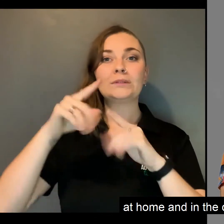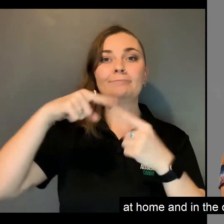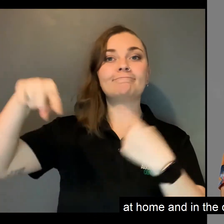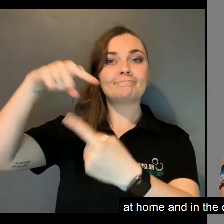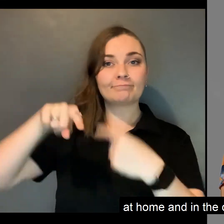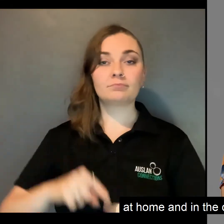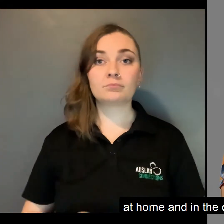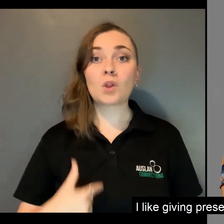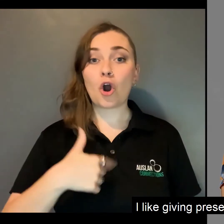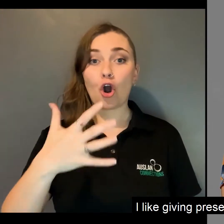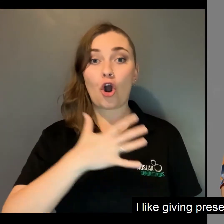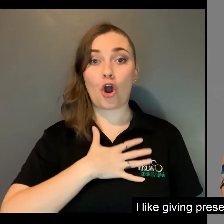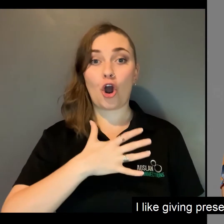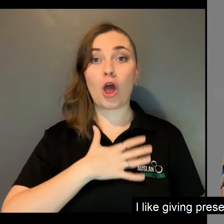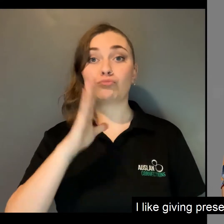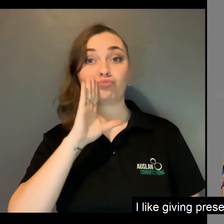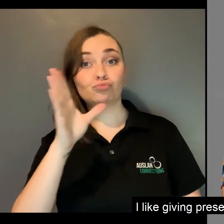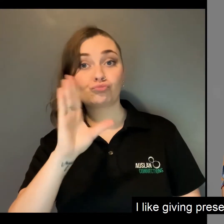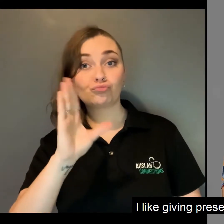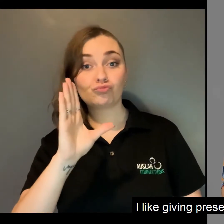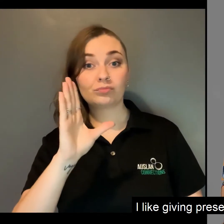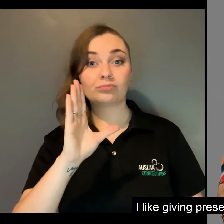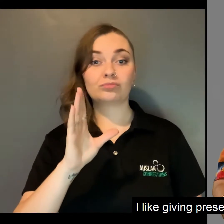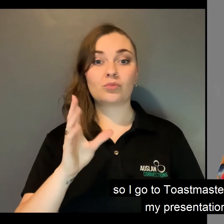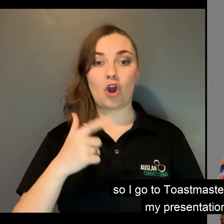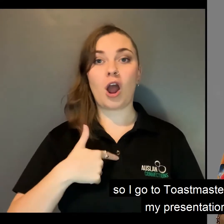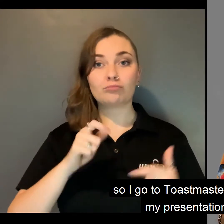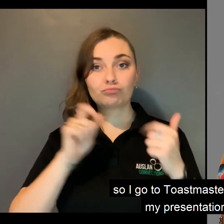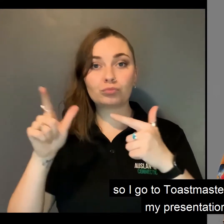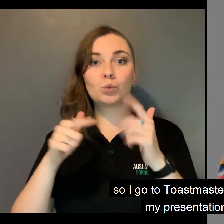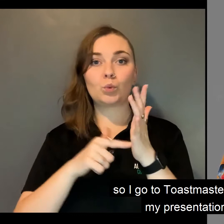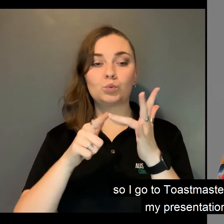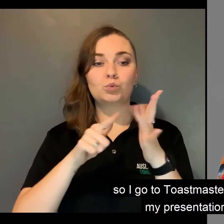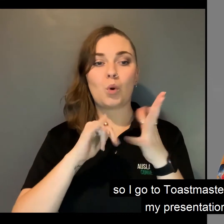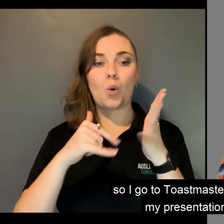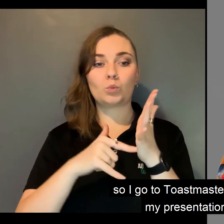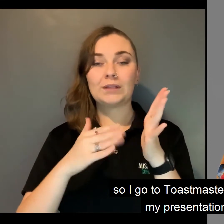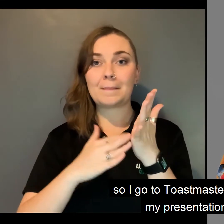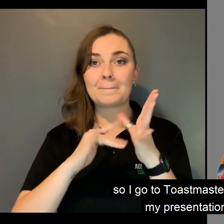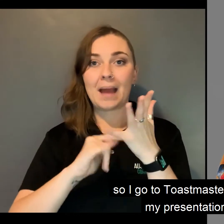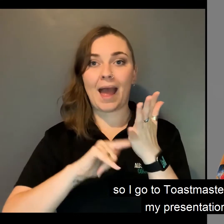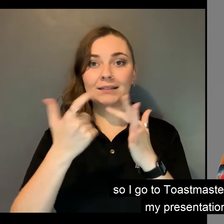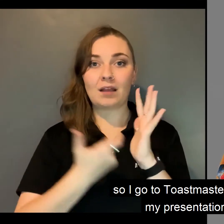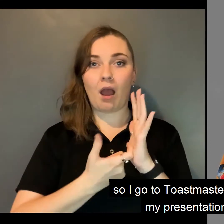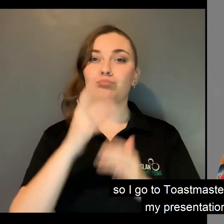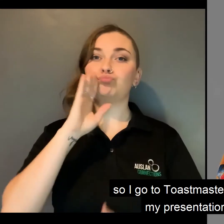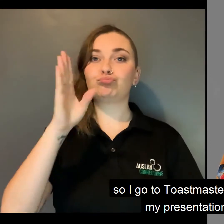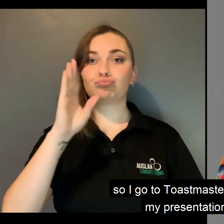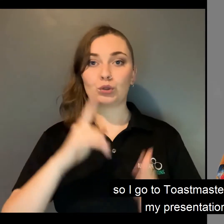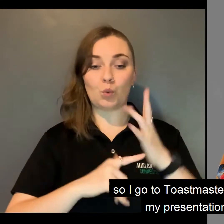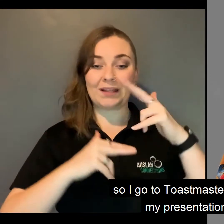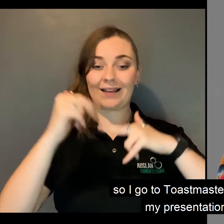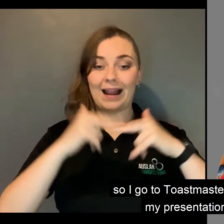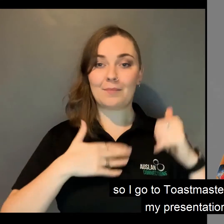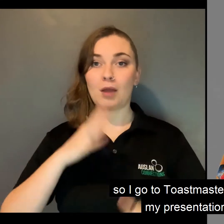in the community. I like giving presentations, so I go to Toastmasters to develop